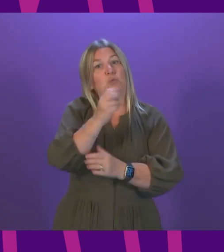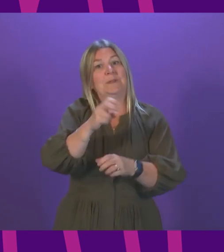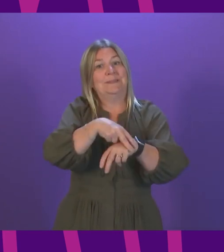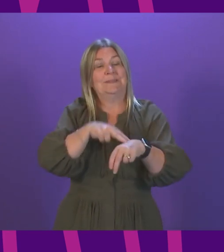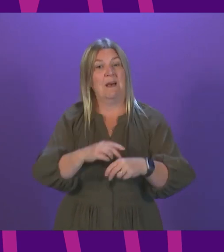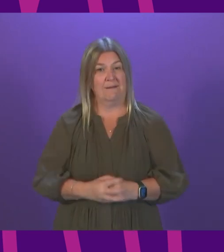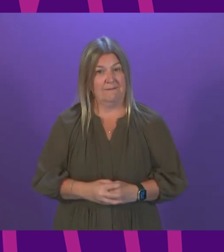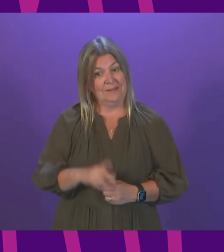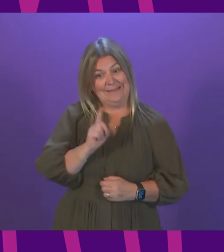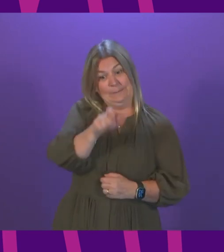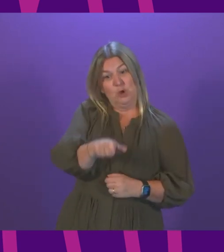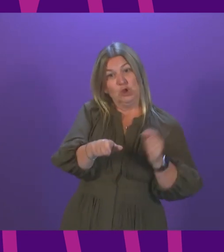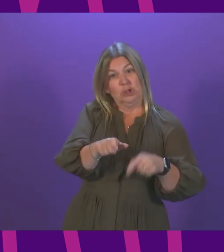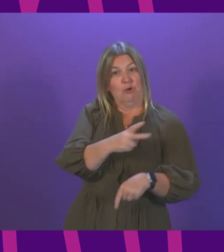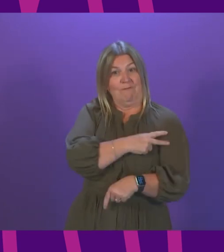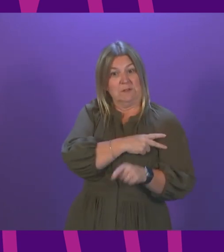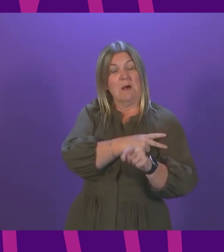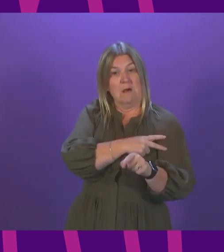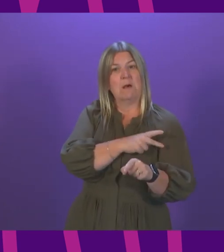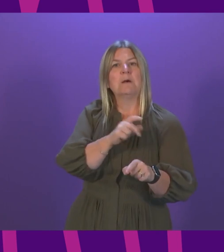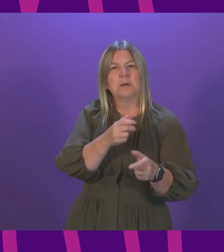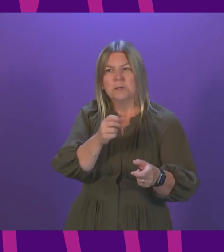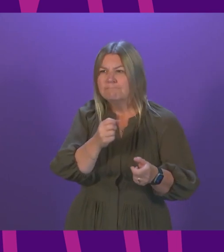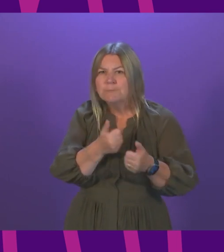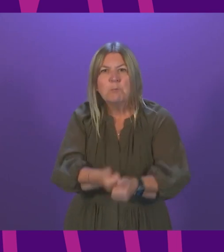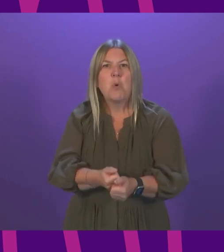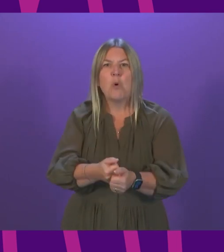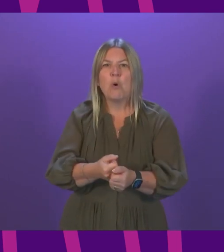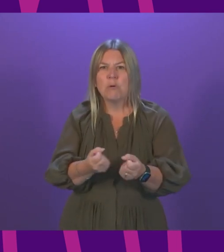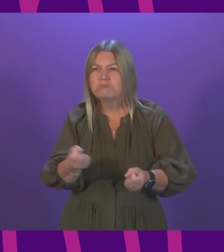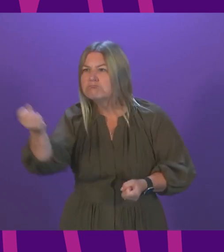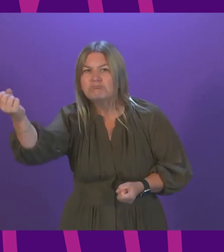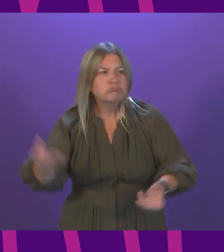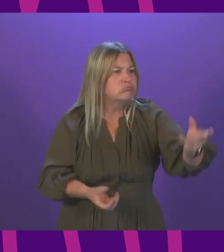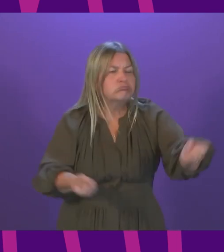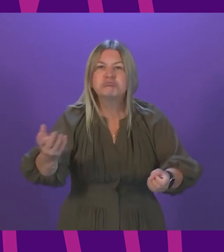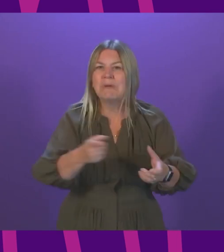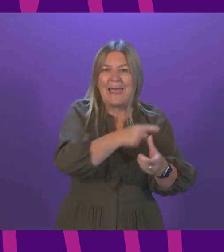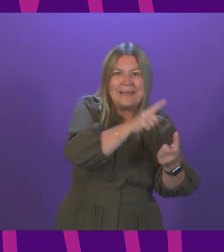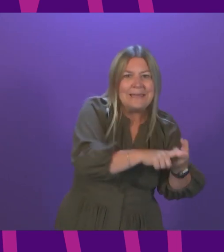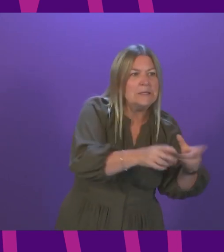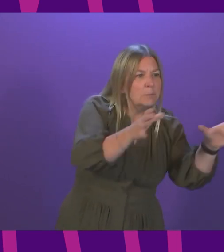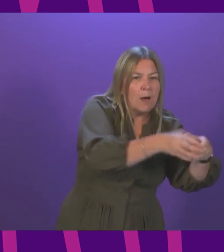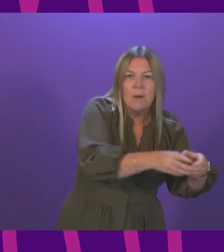These liaison officers are important in supporting flow through the emergency departments and supporting improvement in ambulance turnaround times.